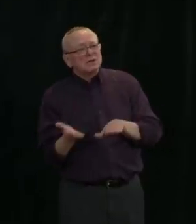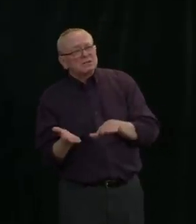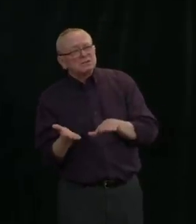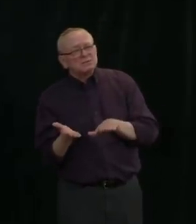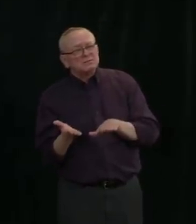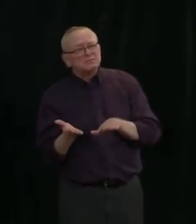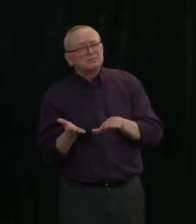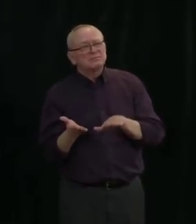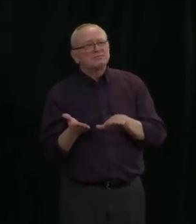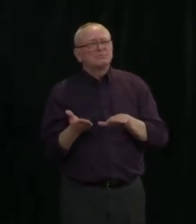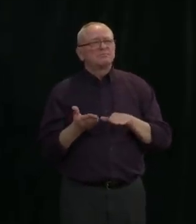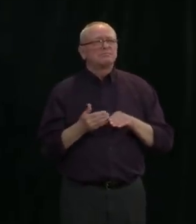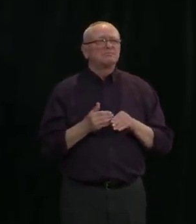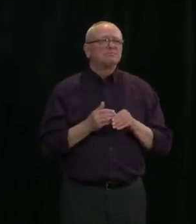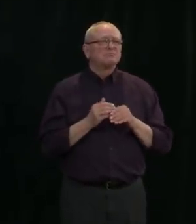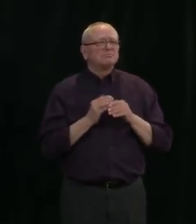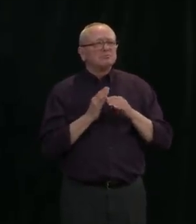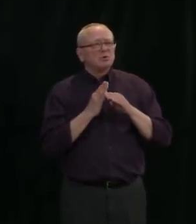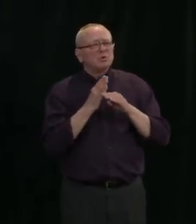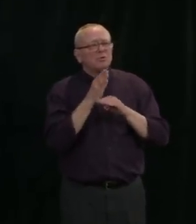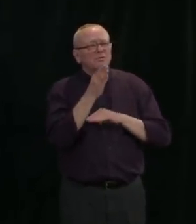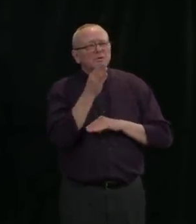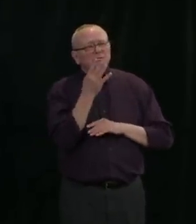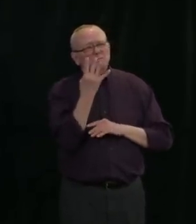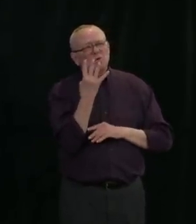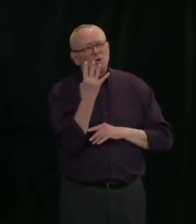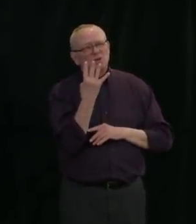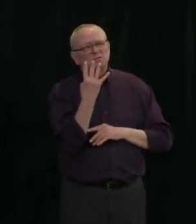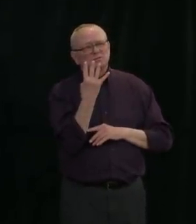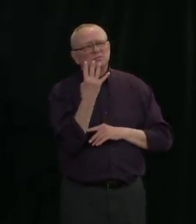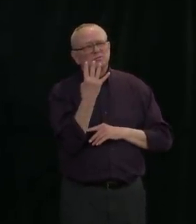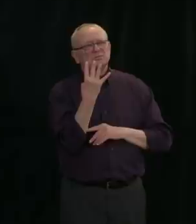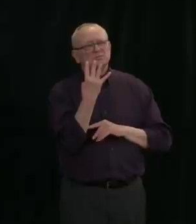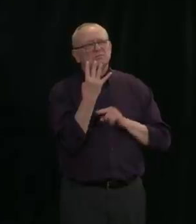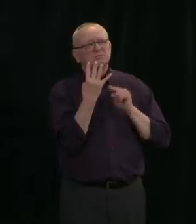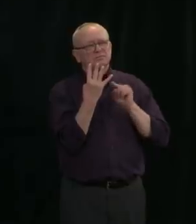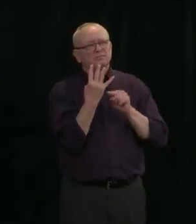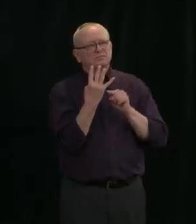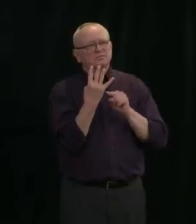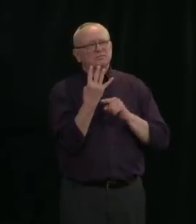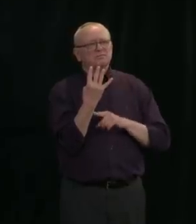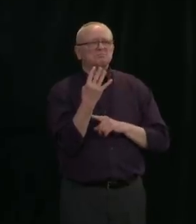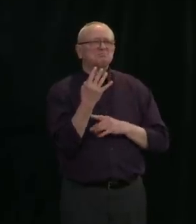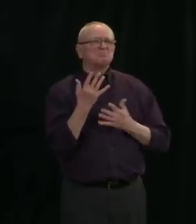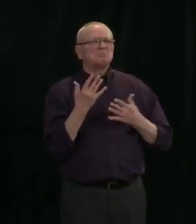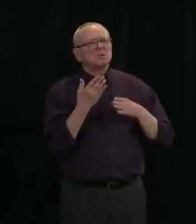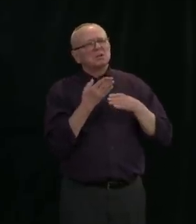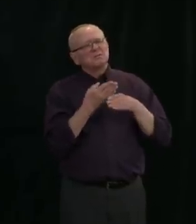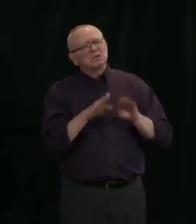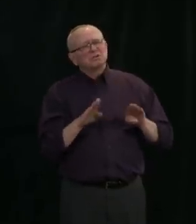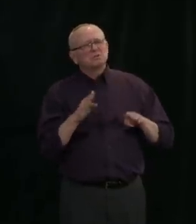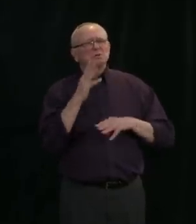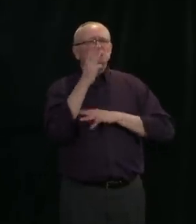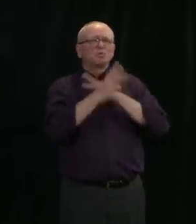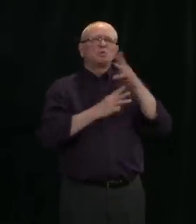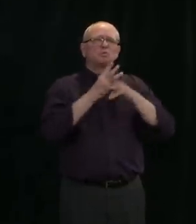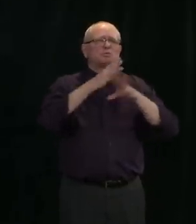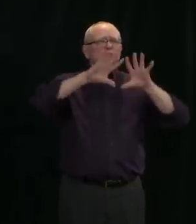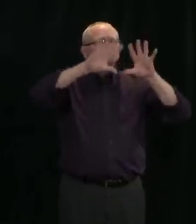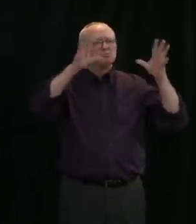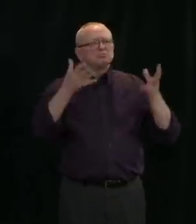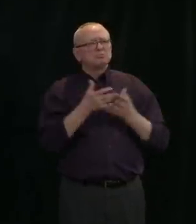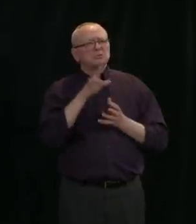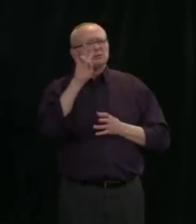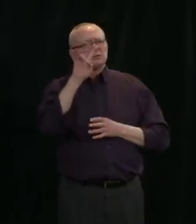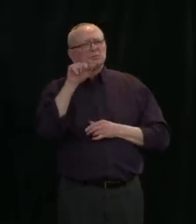is almost half the global rate of 7.5, and far below the rate in the most severely affected